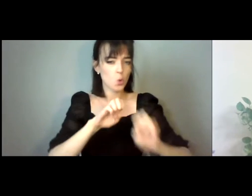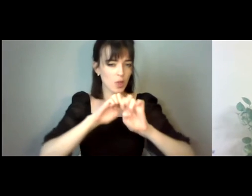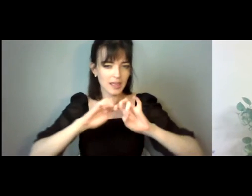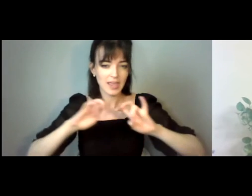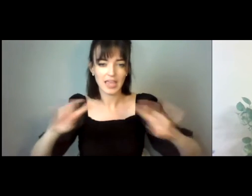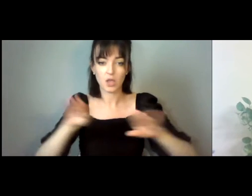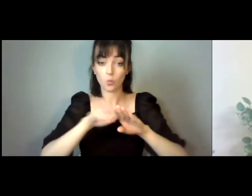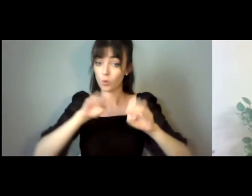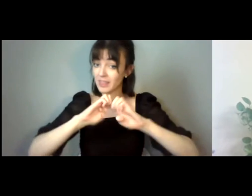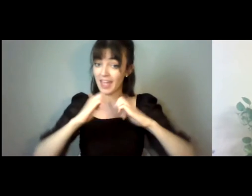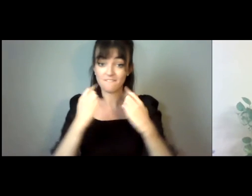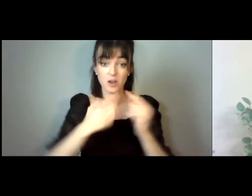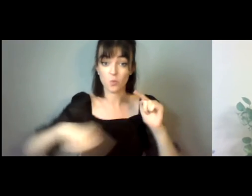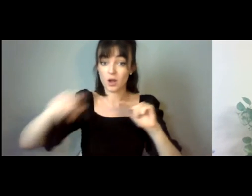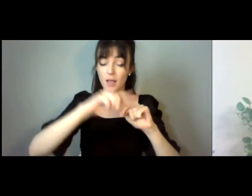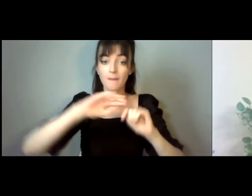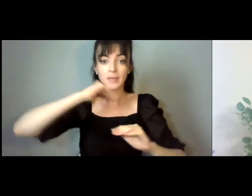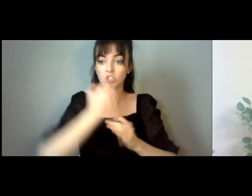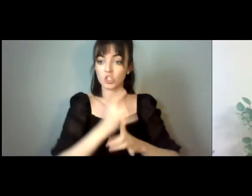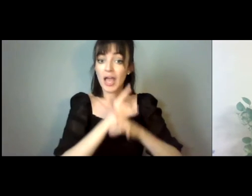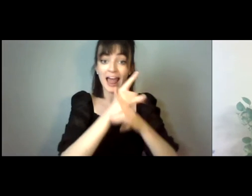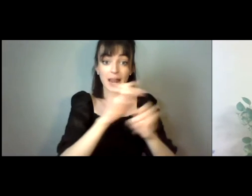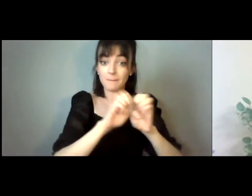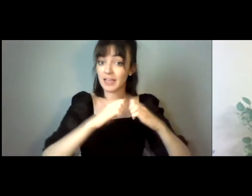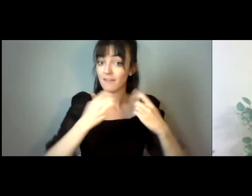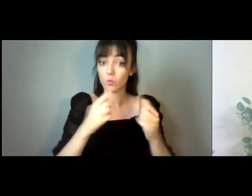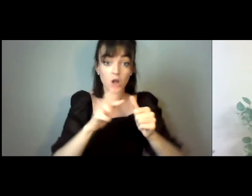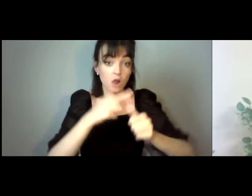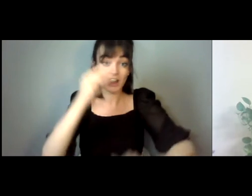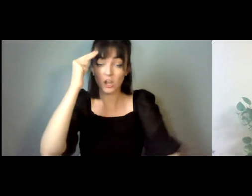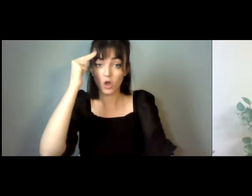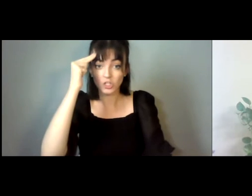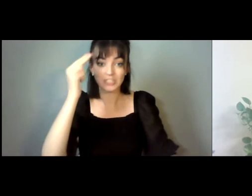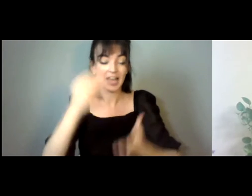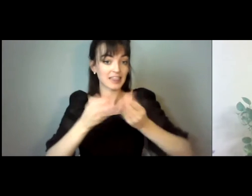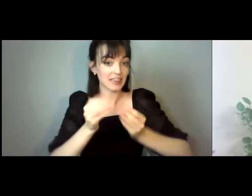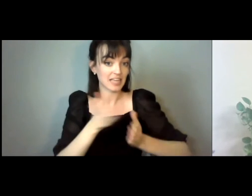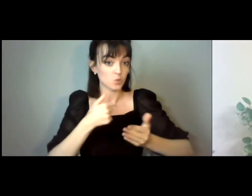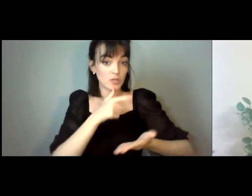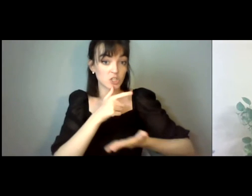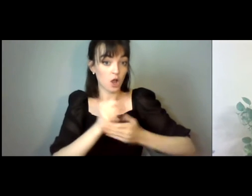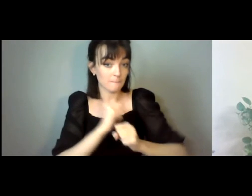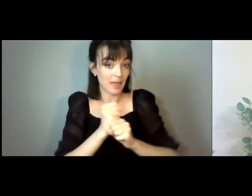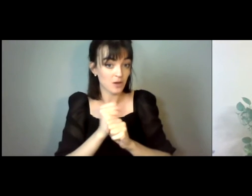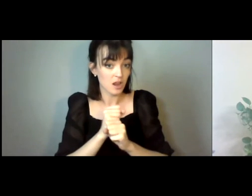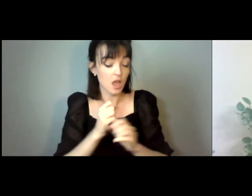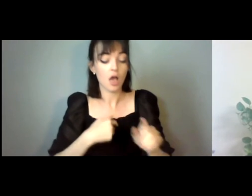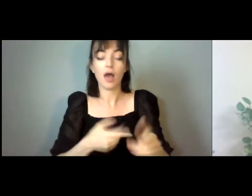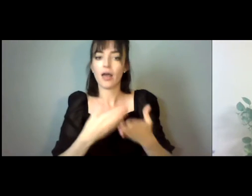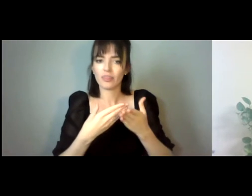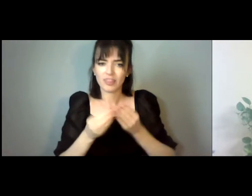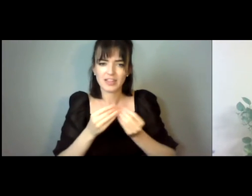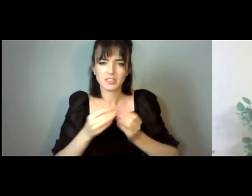with everyone else. Because you're helping everyone else understand that the things we are talking about are things that are intensely